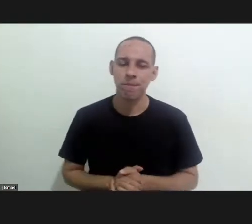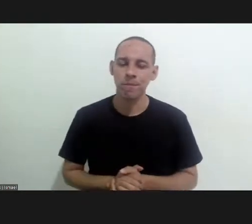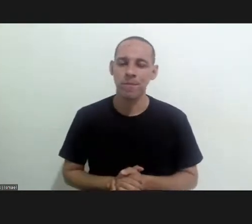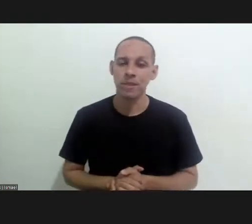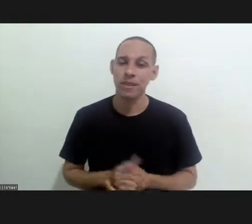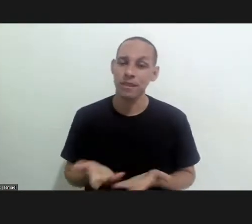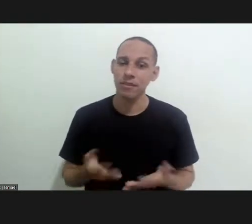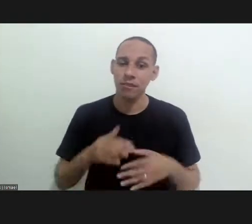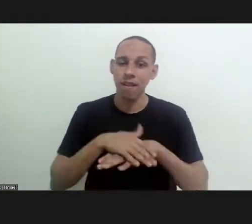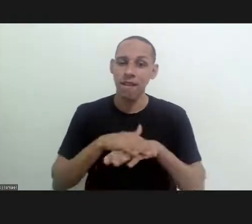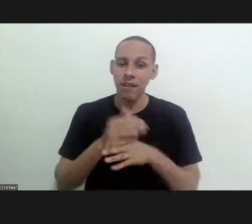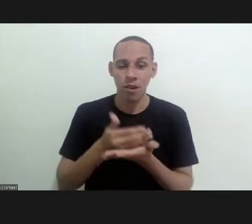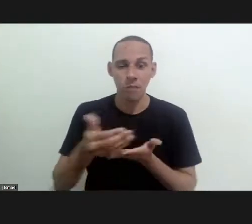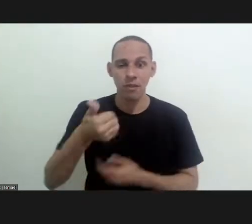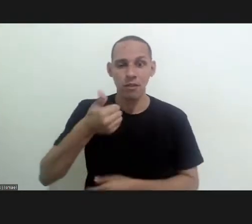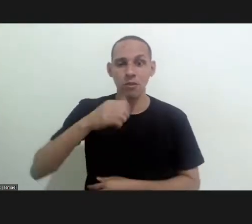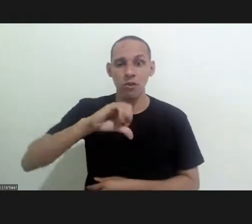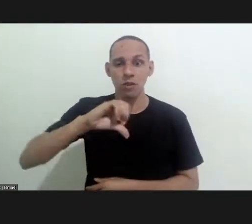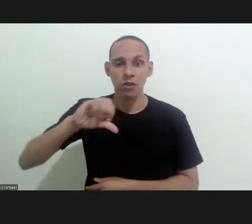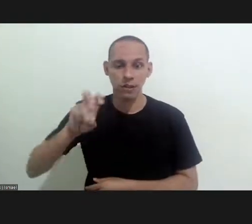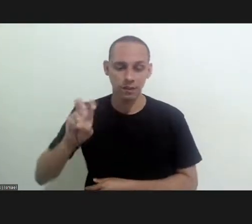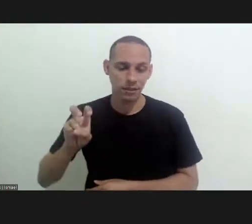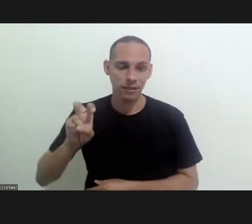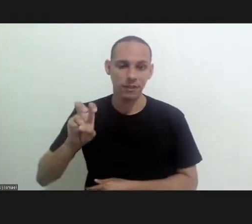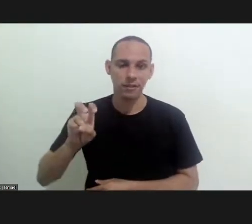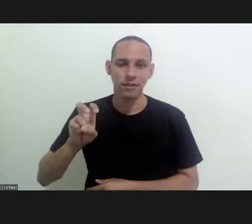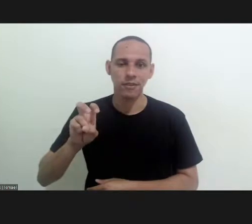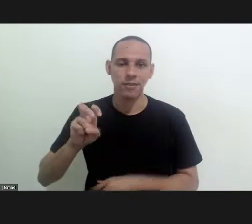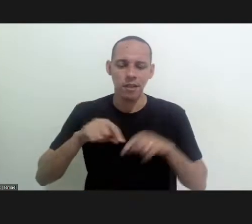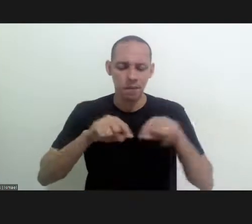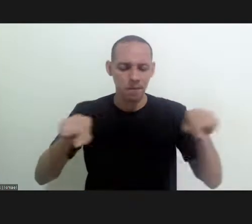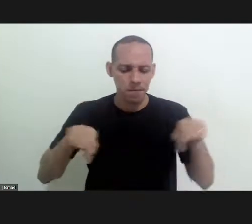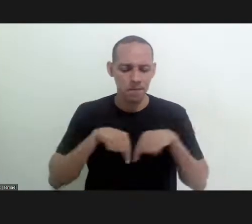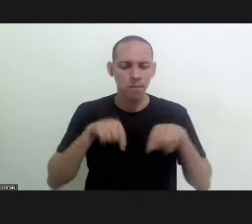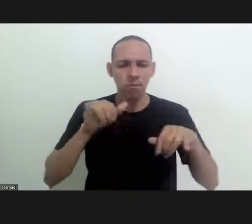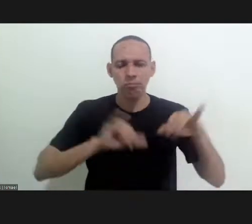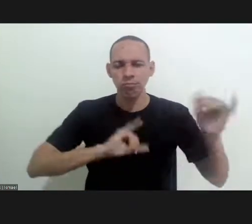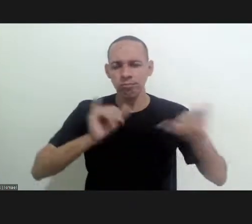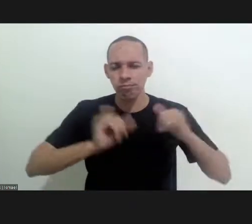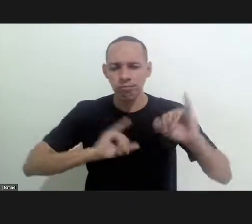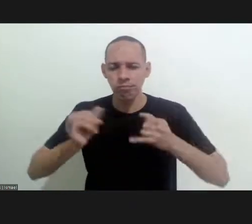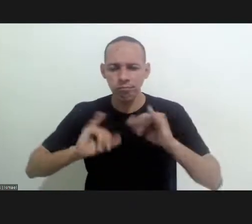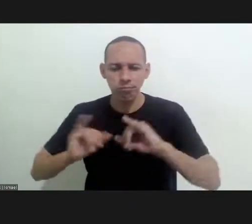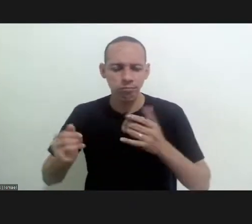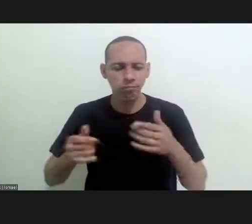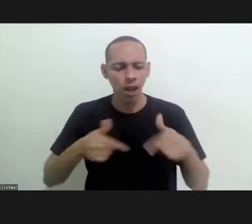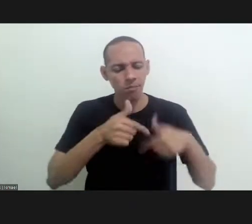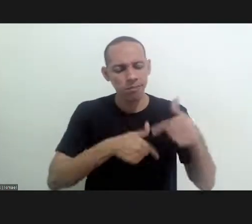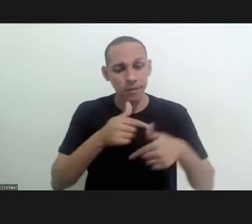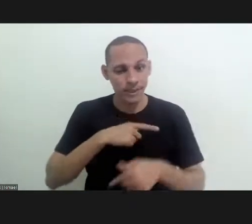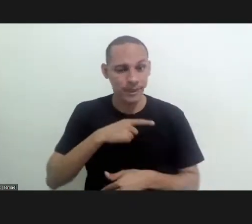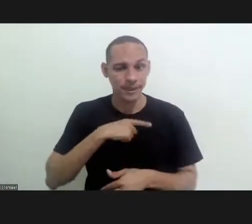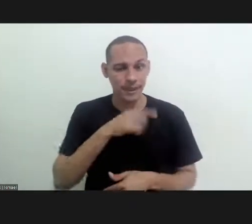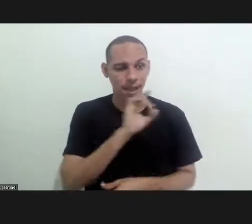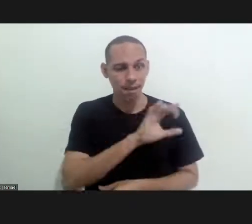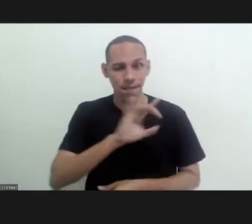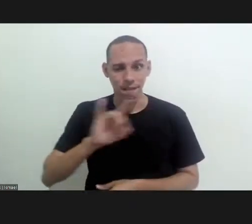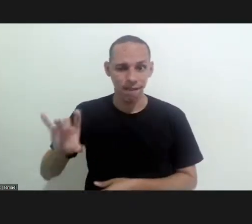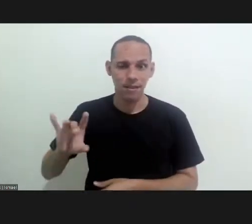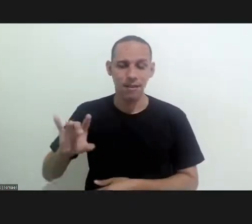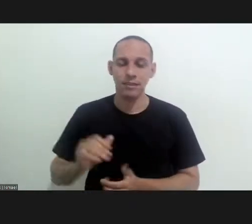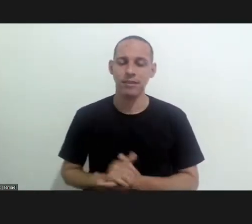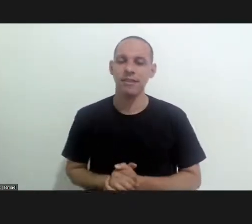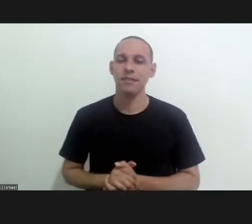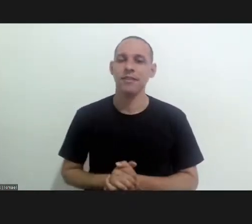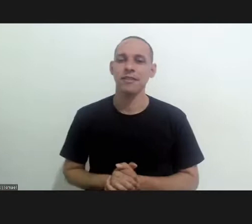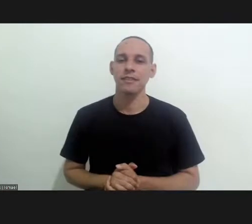this network starts to operate in in 1995 each lab had a certain task